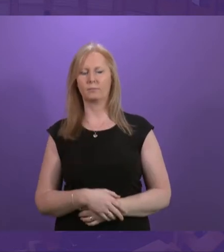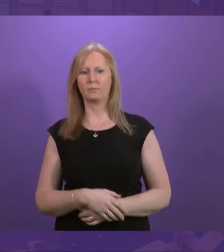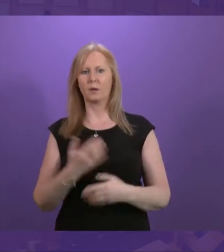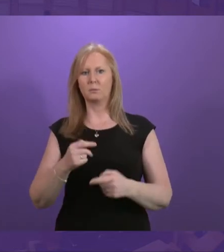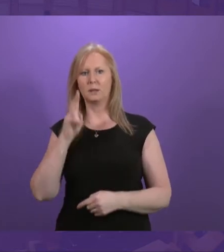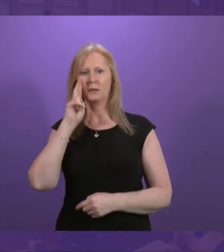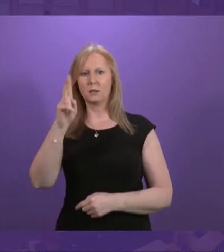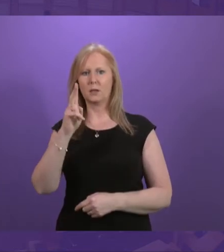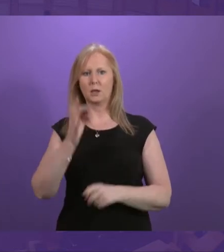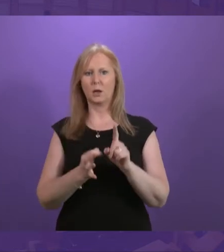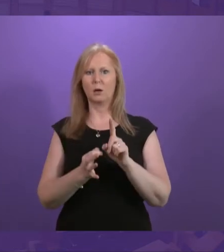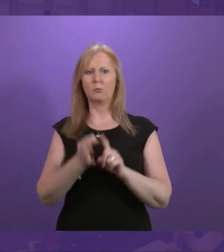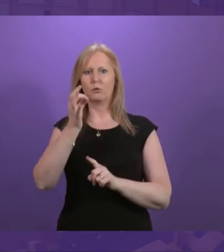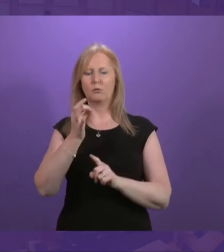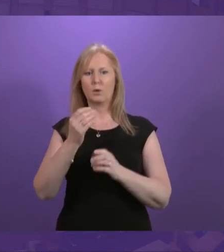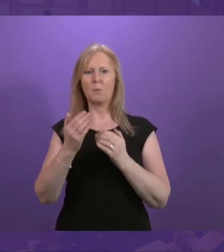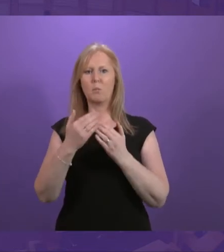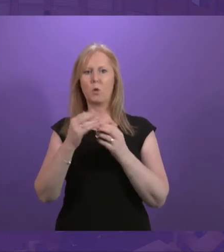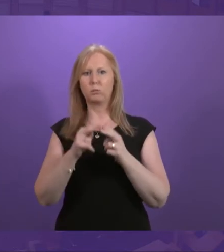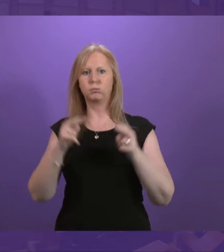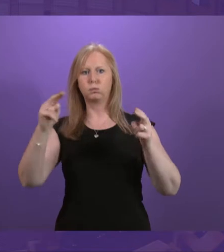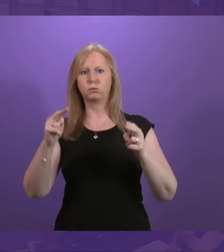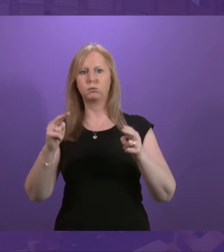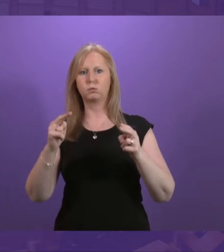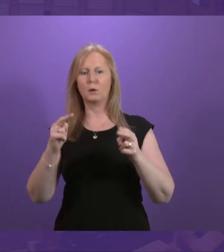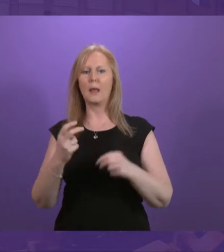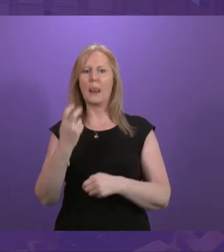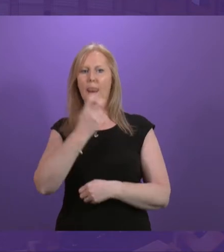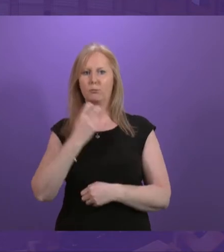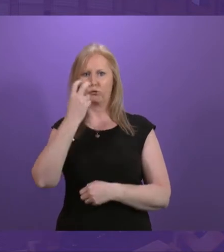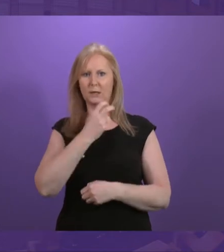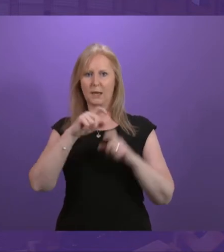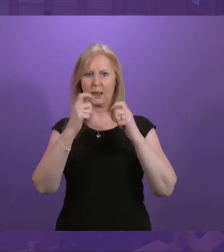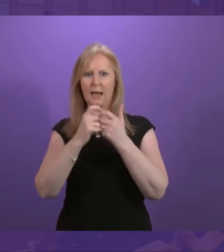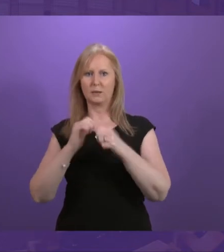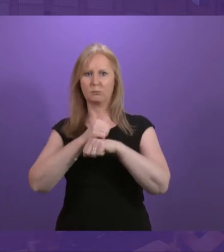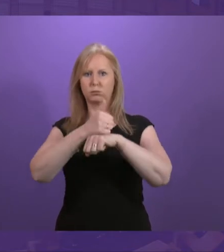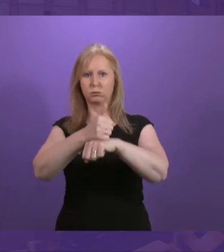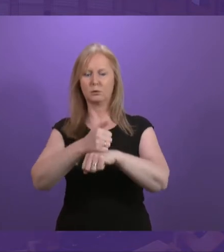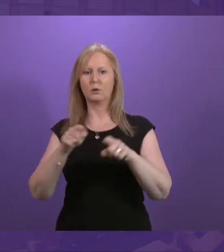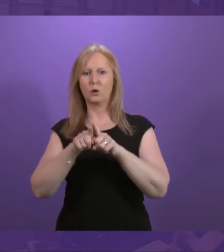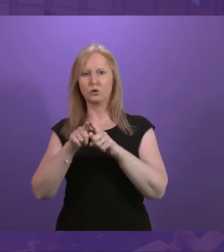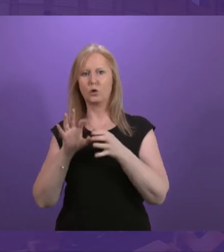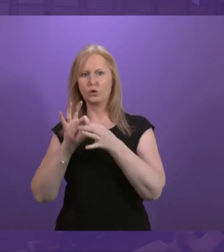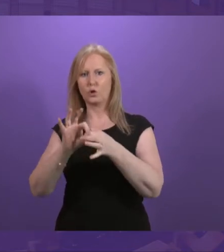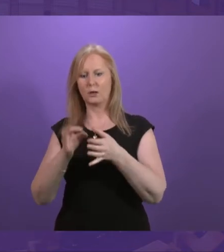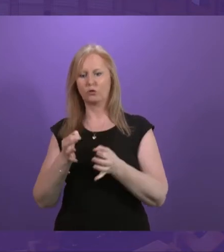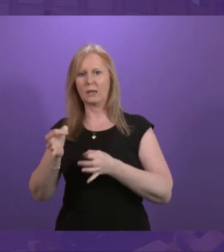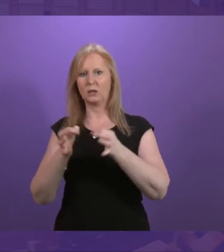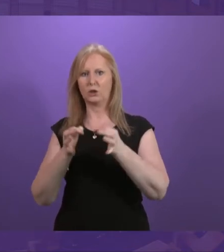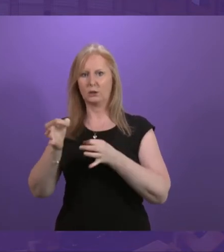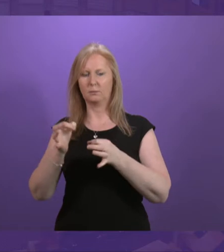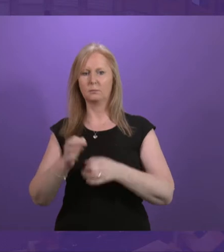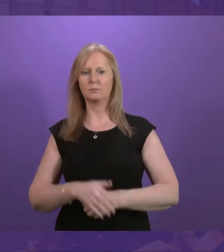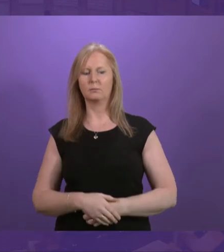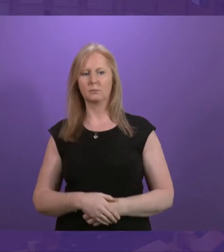the provision of lip reading classes and the launch of a national joint sensory strategy. And we have also seen, as Mark